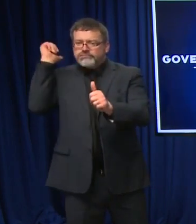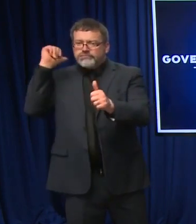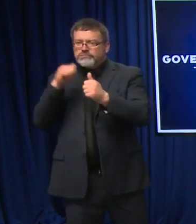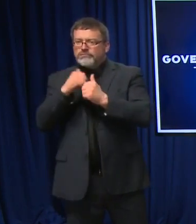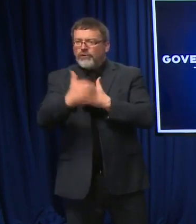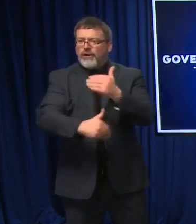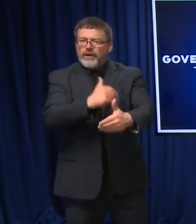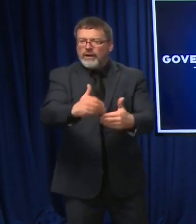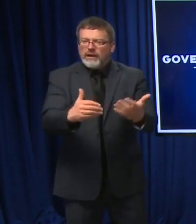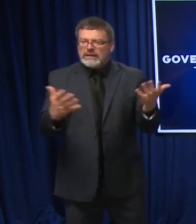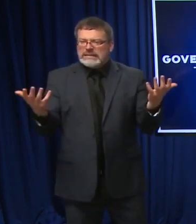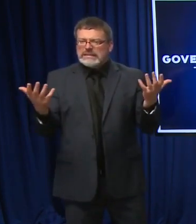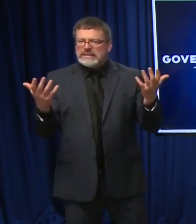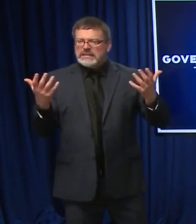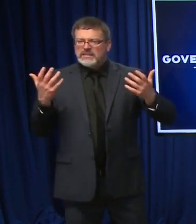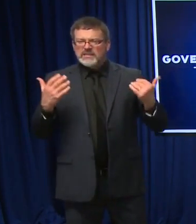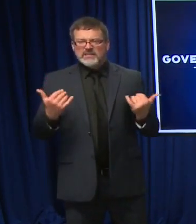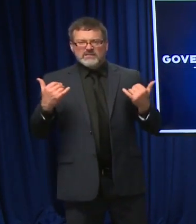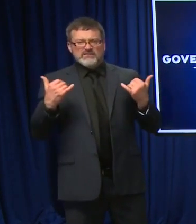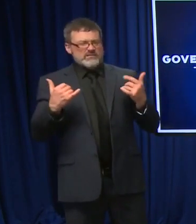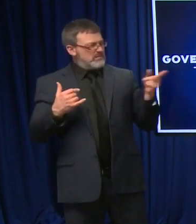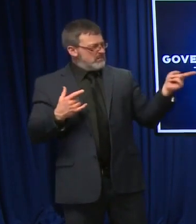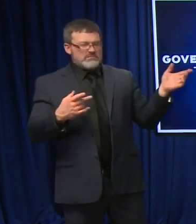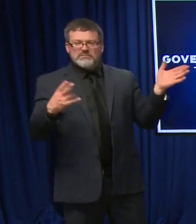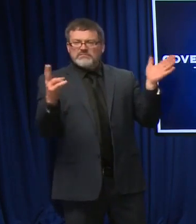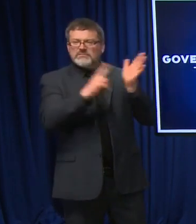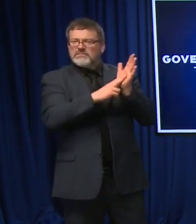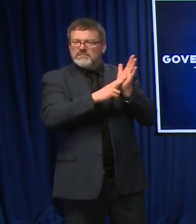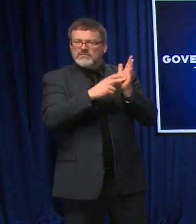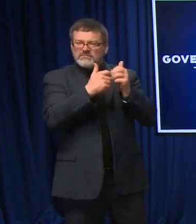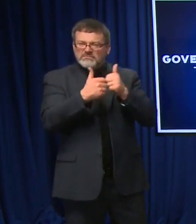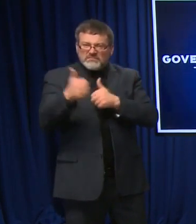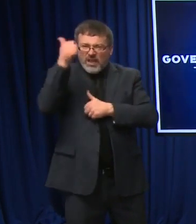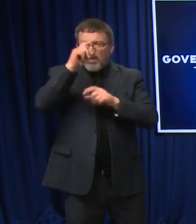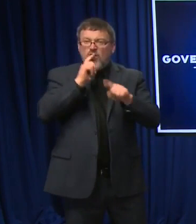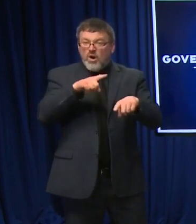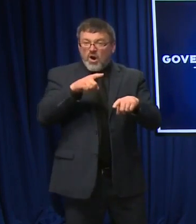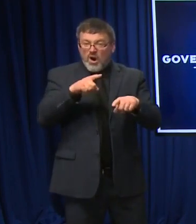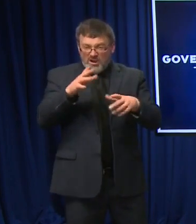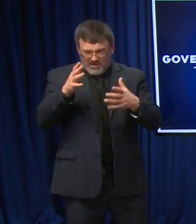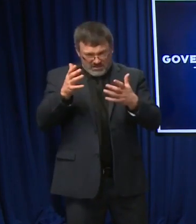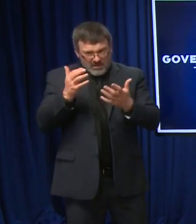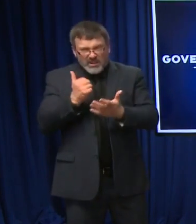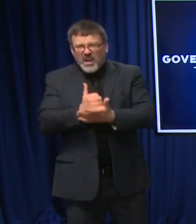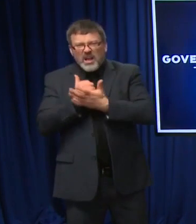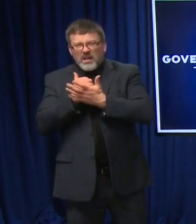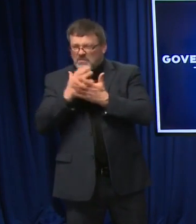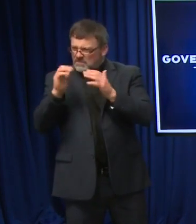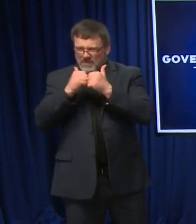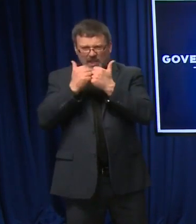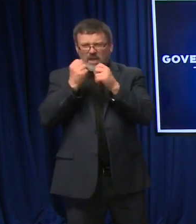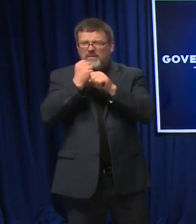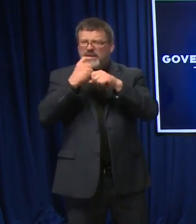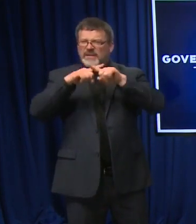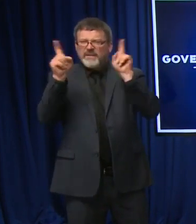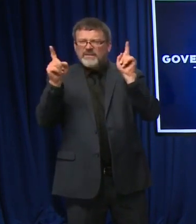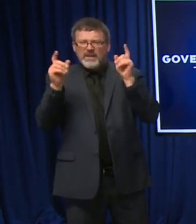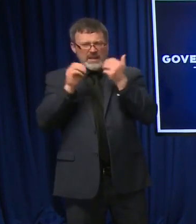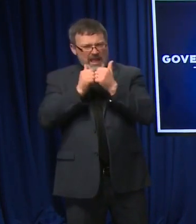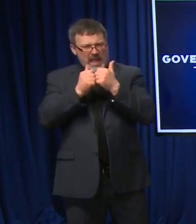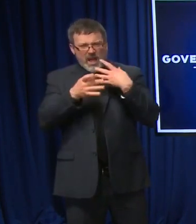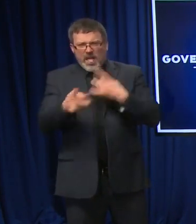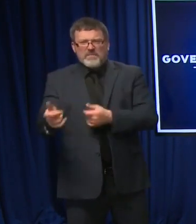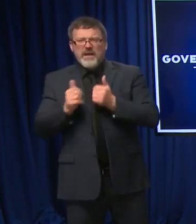different to some of the work around licensing you've already done prior? Sure. So